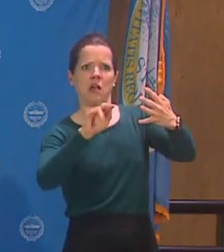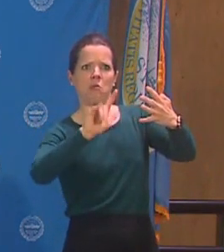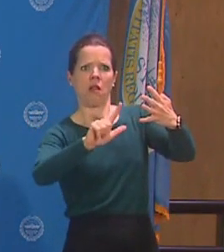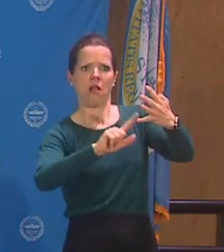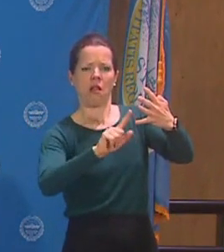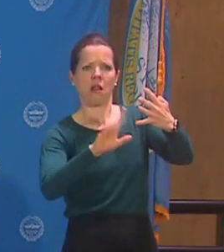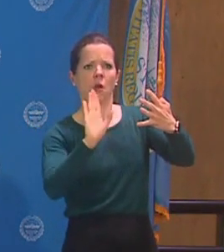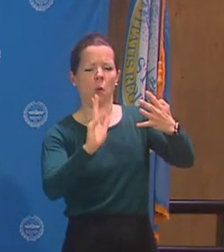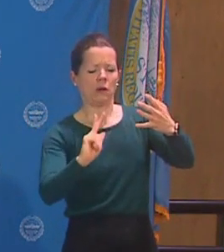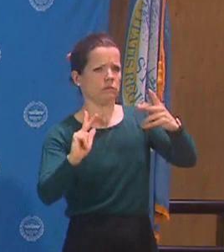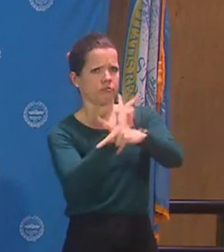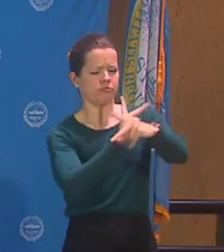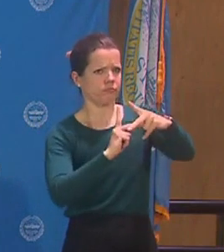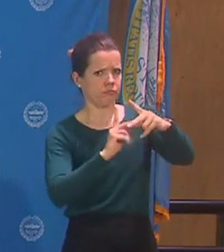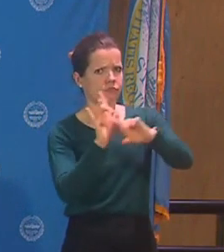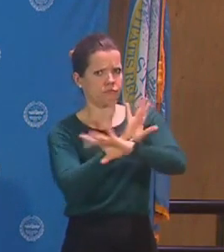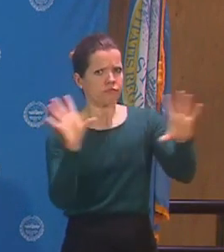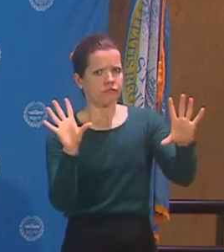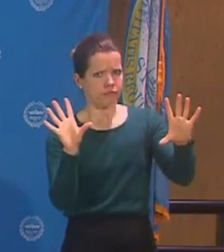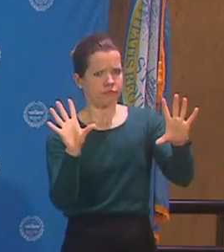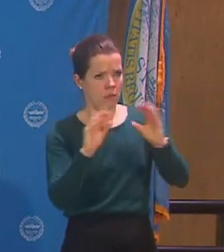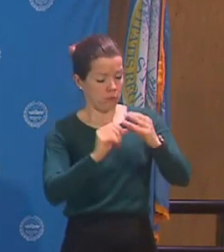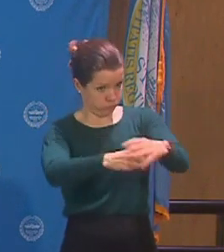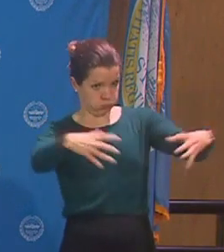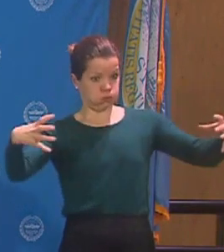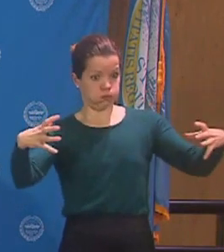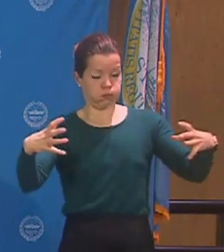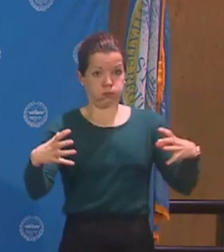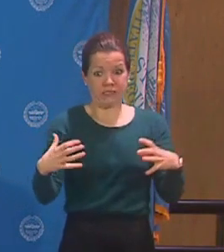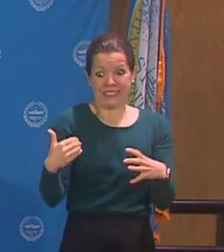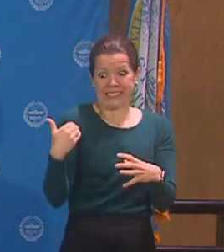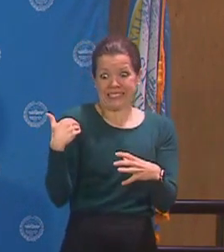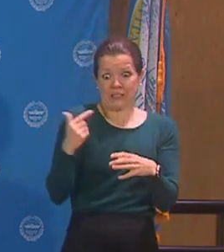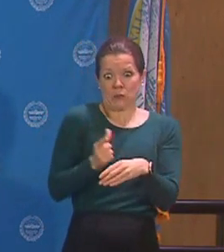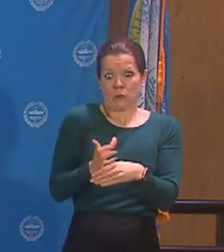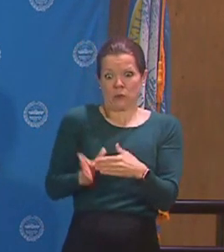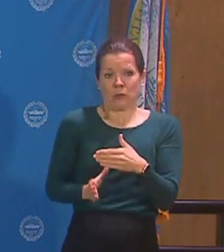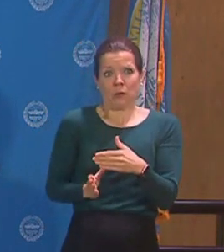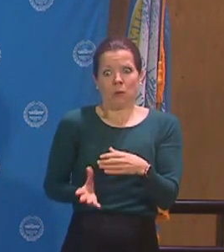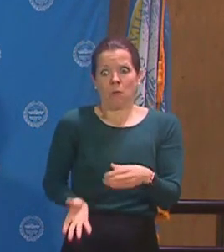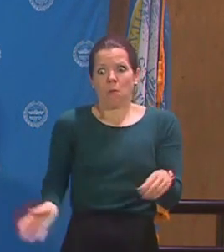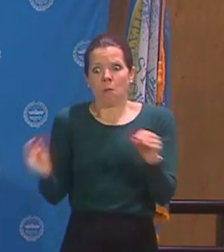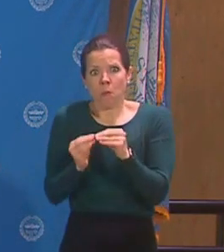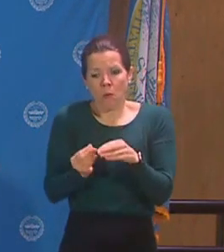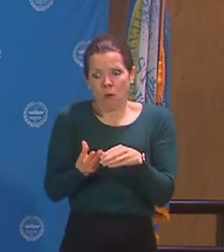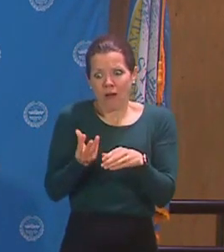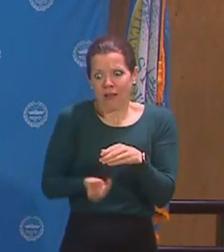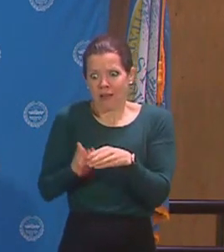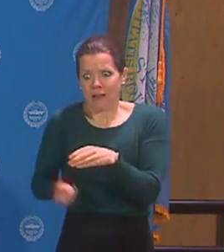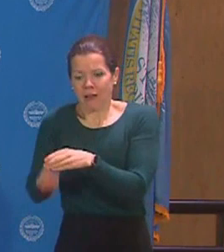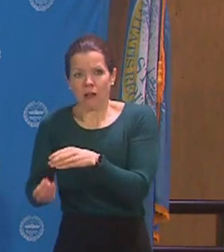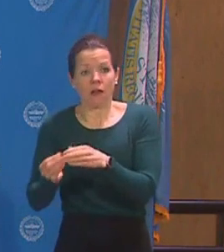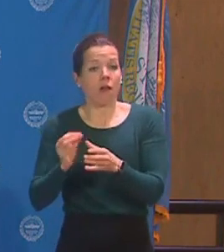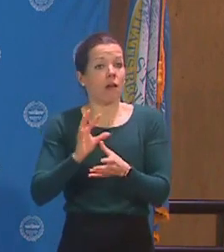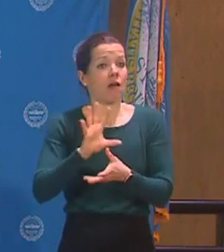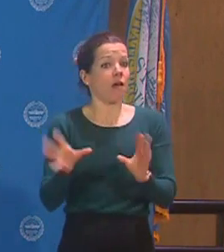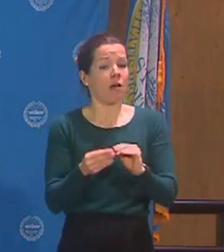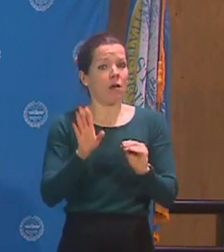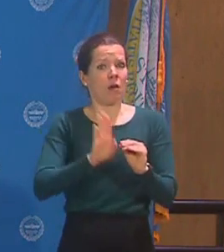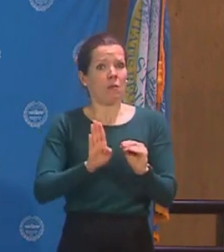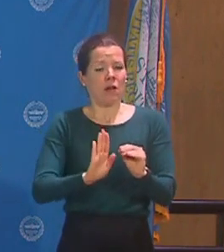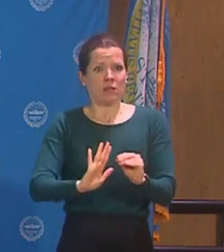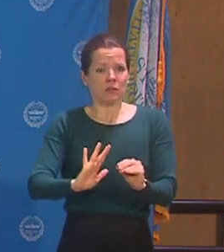58 residents of the city of Boston who have passed away. To every family who lost a loved one, our city is holding you in our hearts.